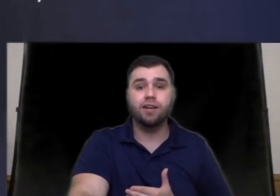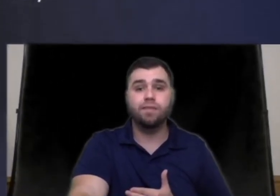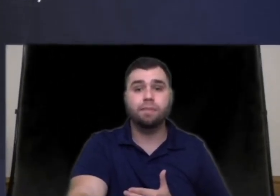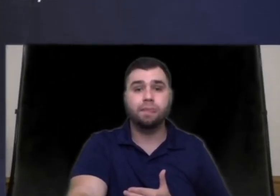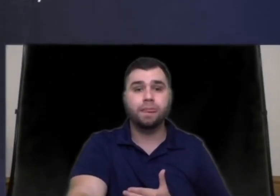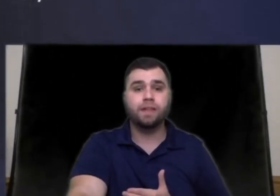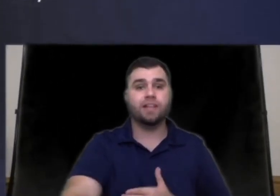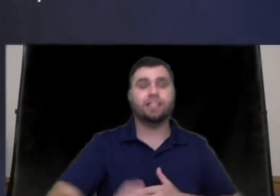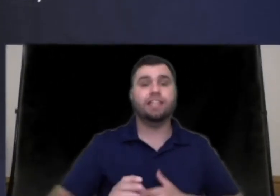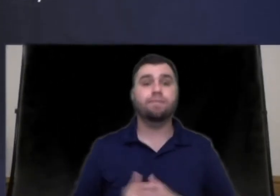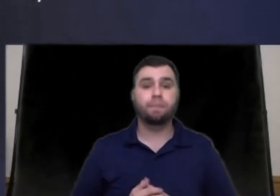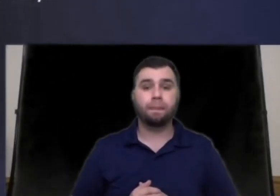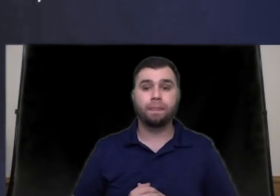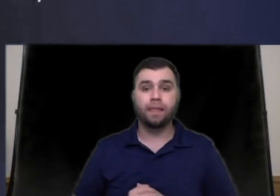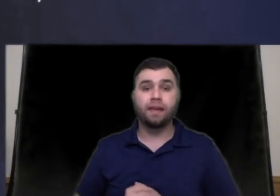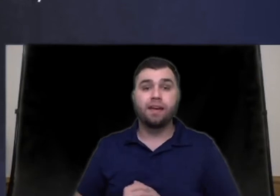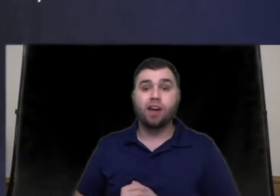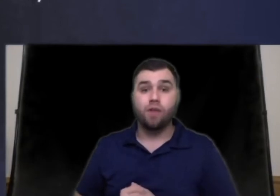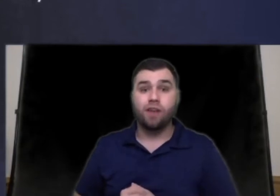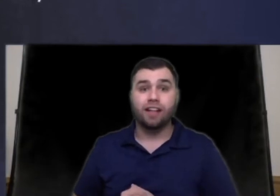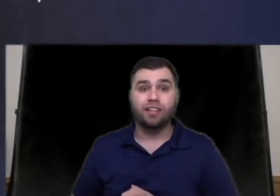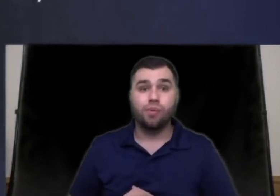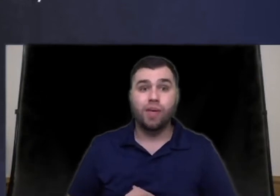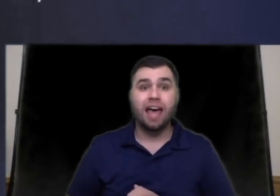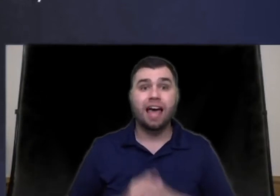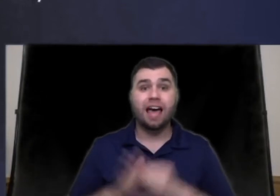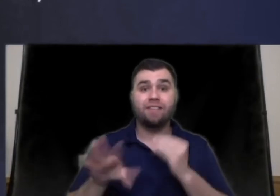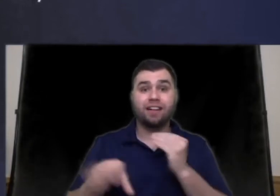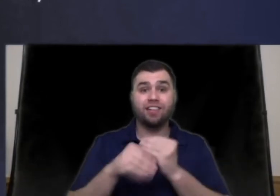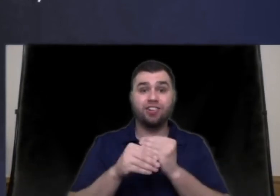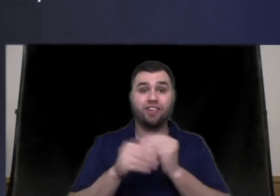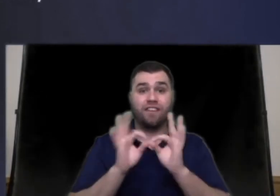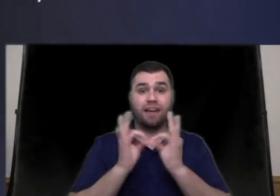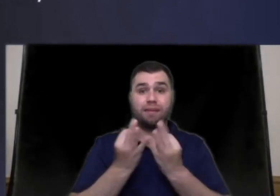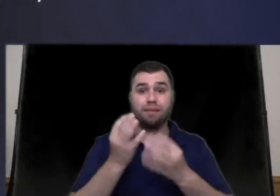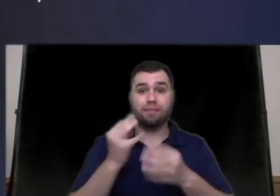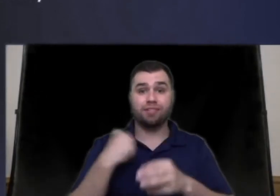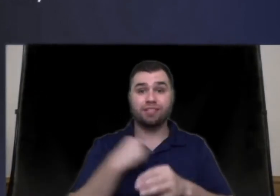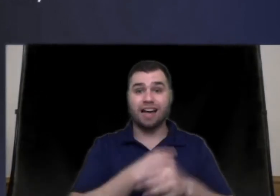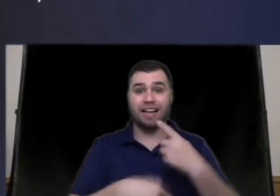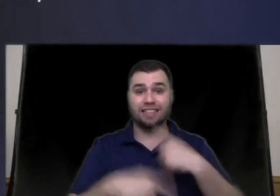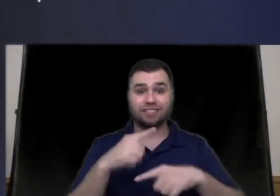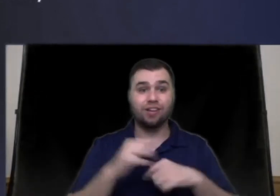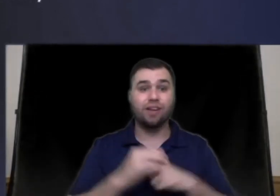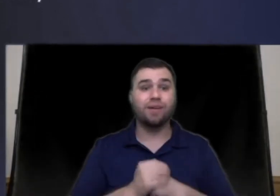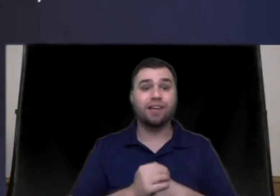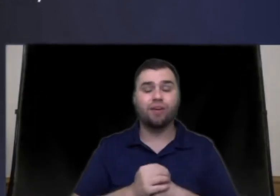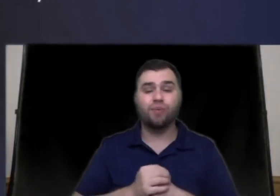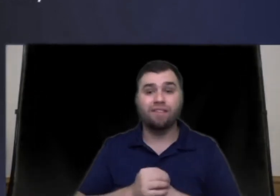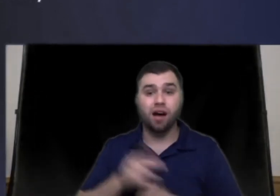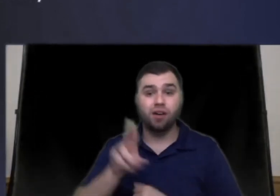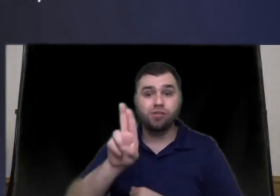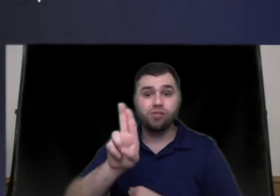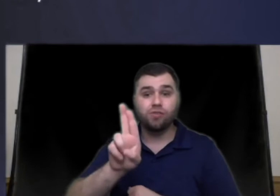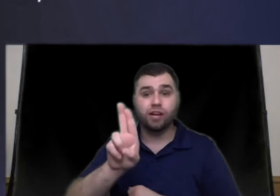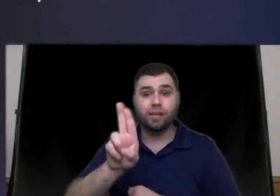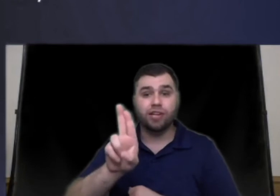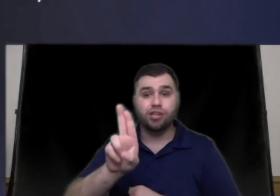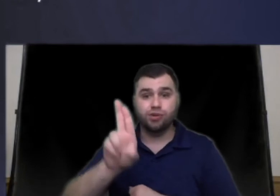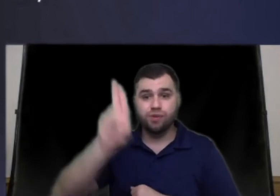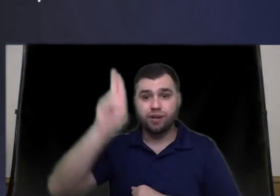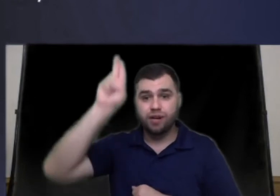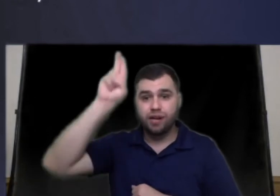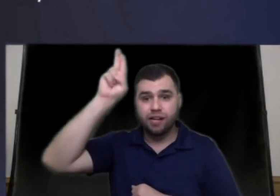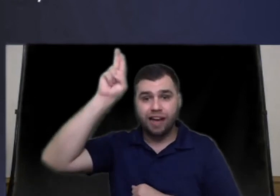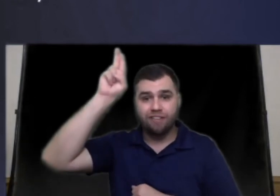here so that you see alrighty so we have additional family member signs so here we go we have uncle we're going to make a